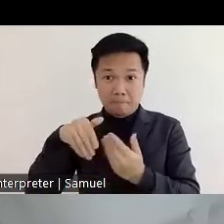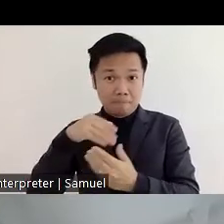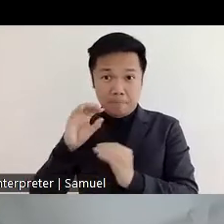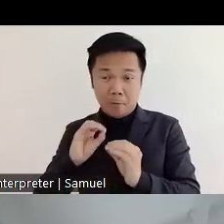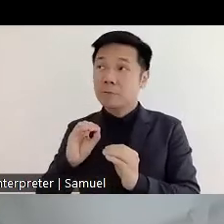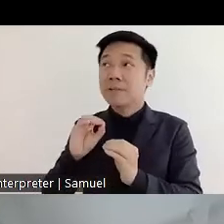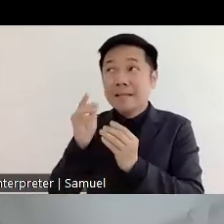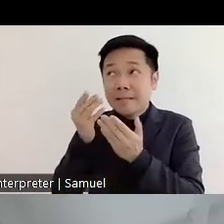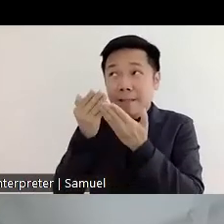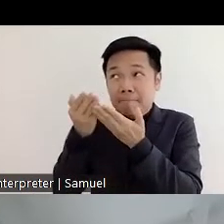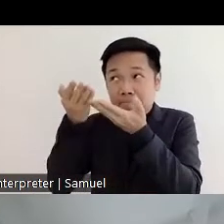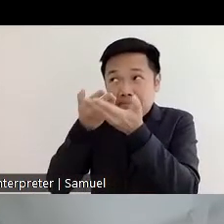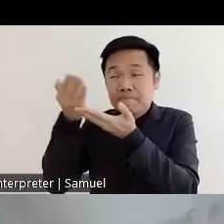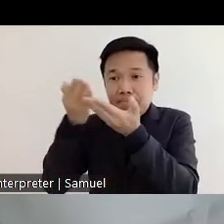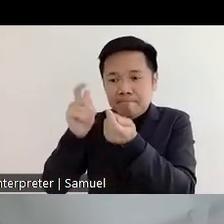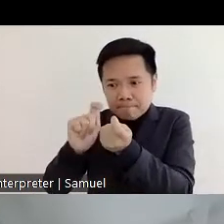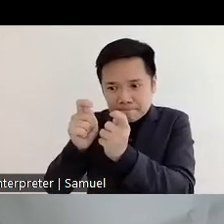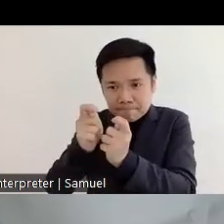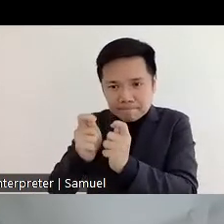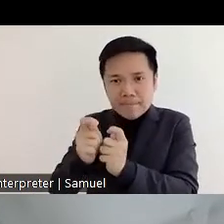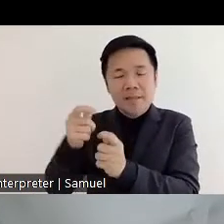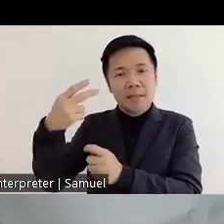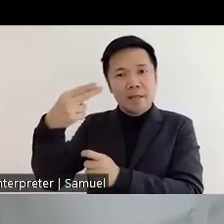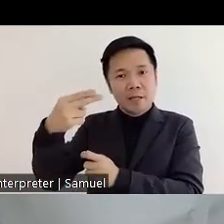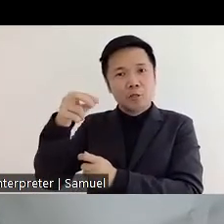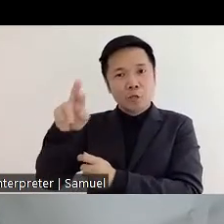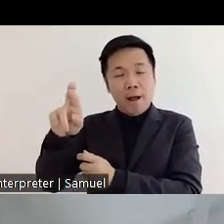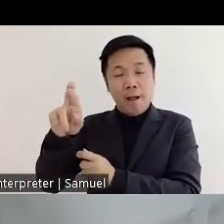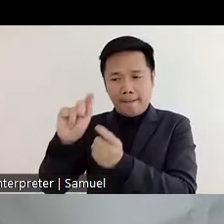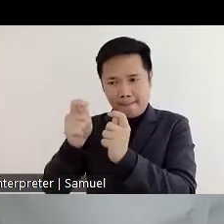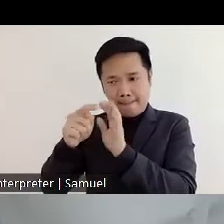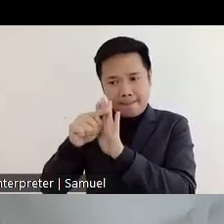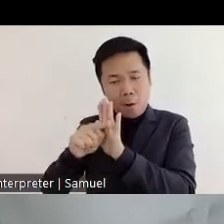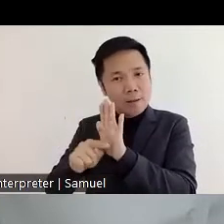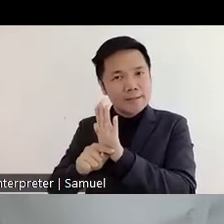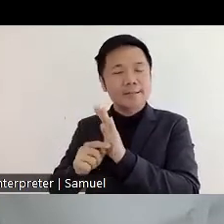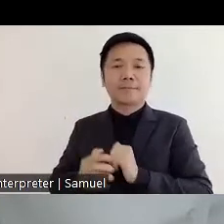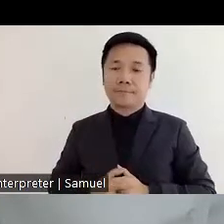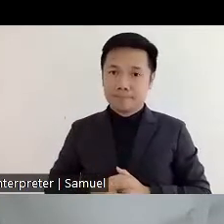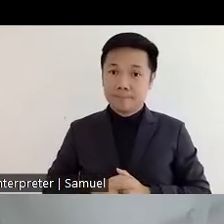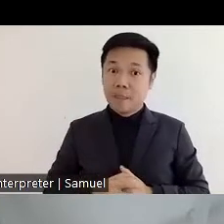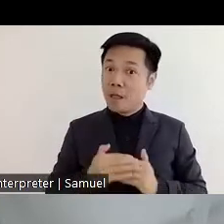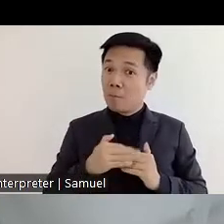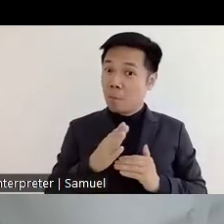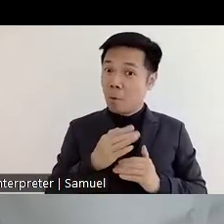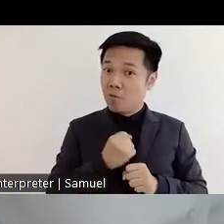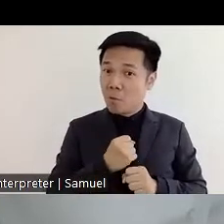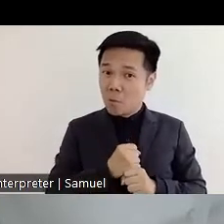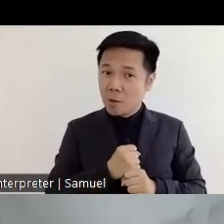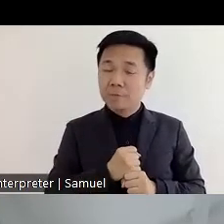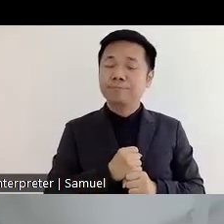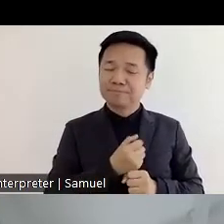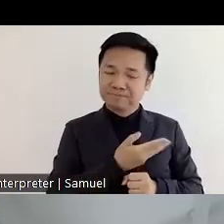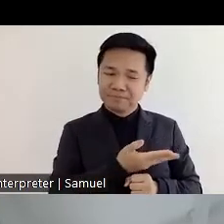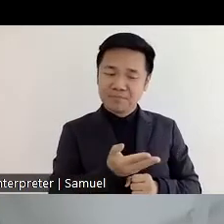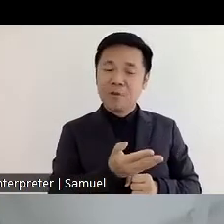HR policy which is inclusive and basically we give them many examples of youth who work in their sectors with disabilities